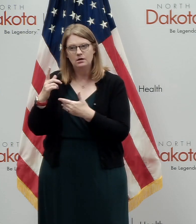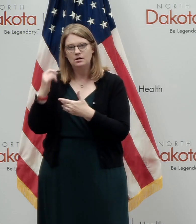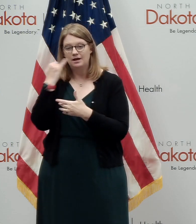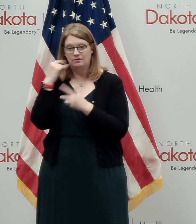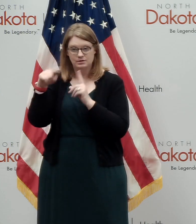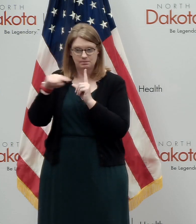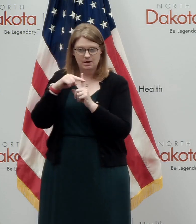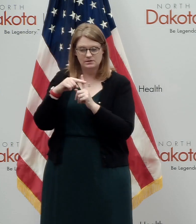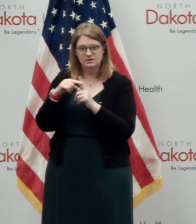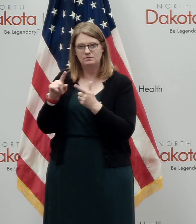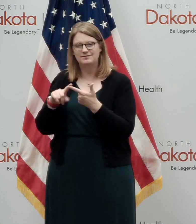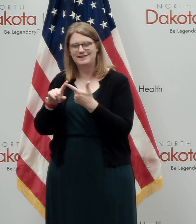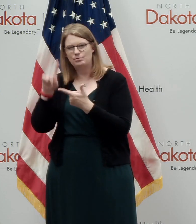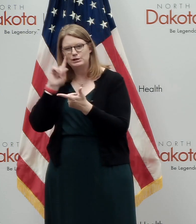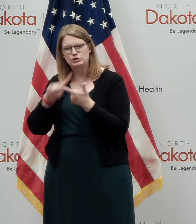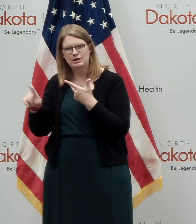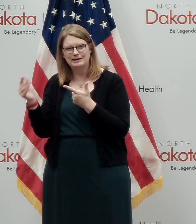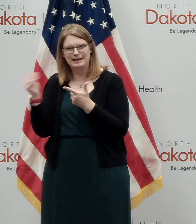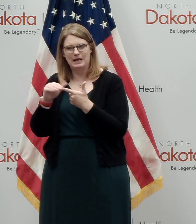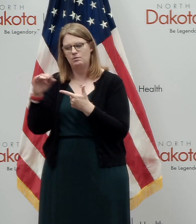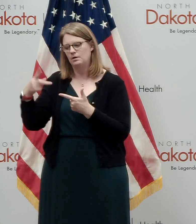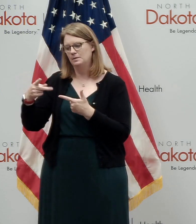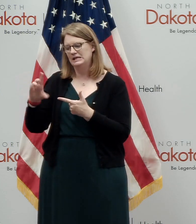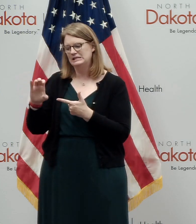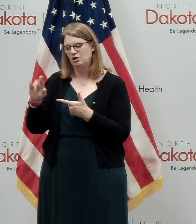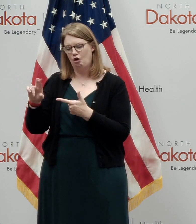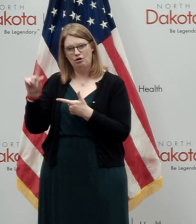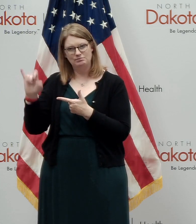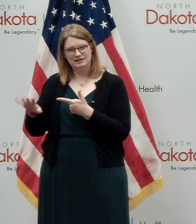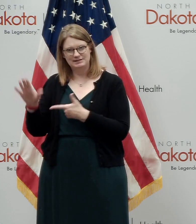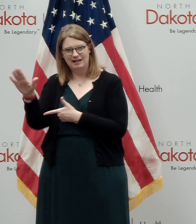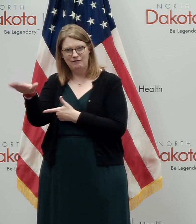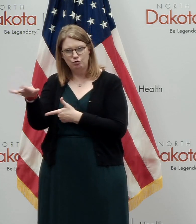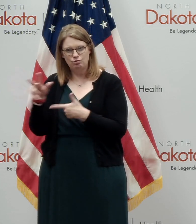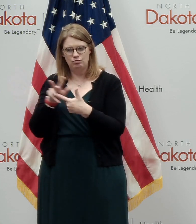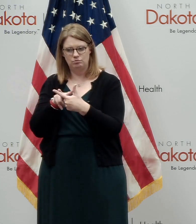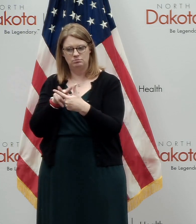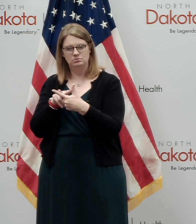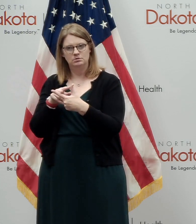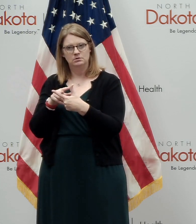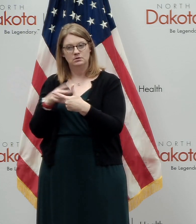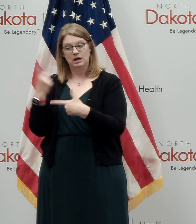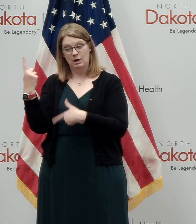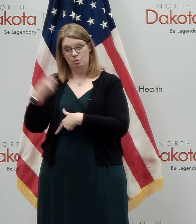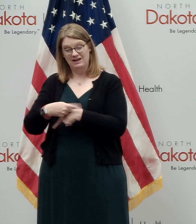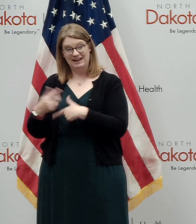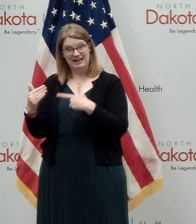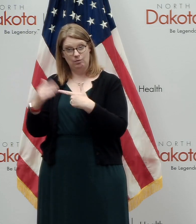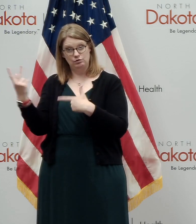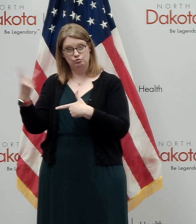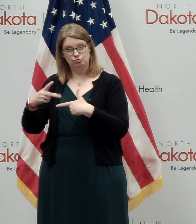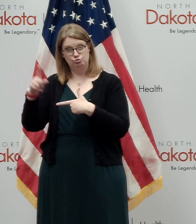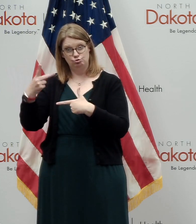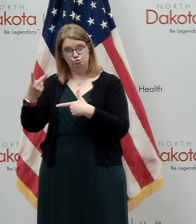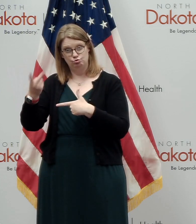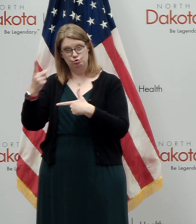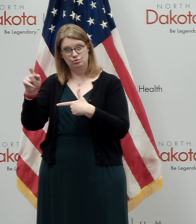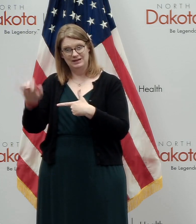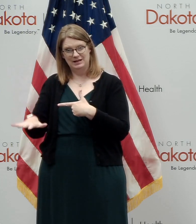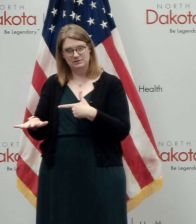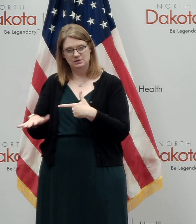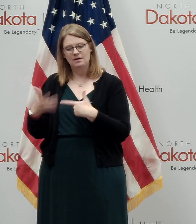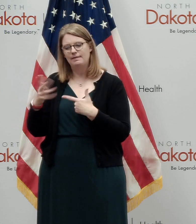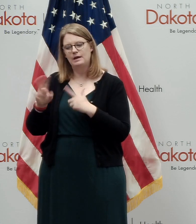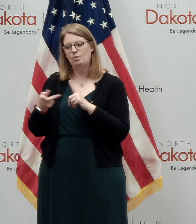it was positive, they were getting rechecked with a PCR test in the afternoon. So they were having two tests in one day. Uh, they didn't want to double